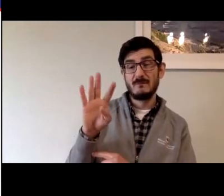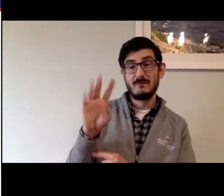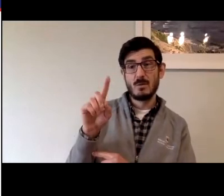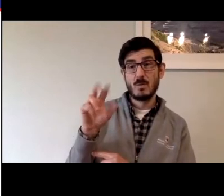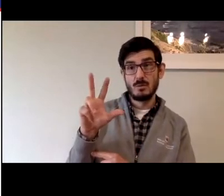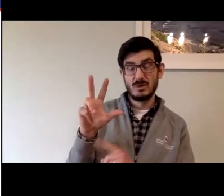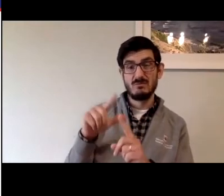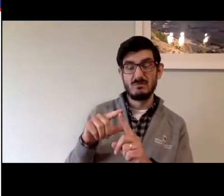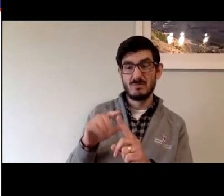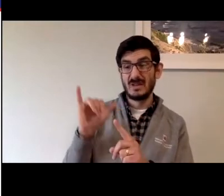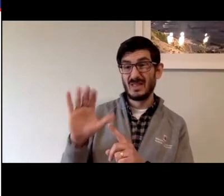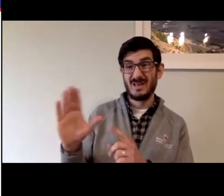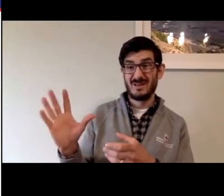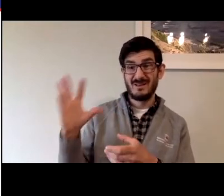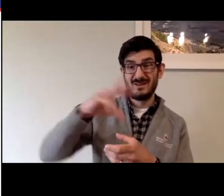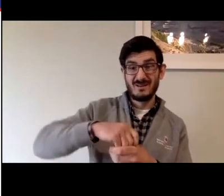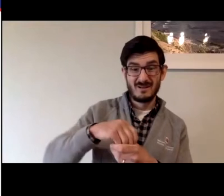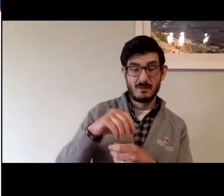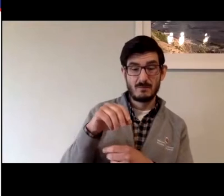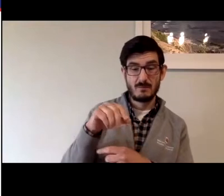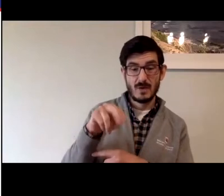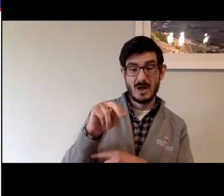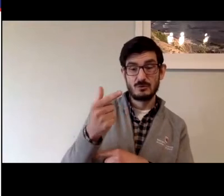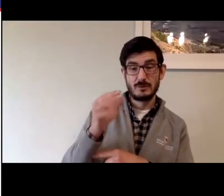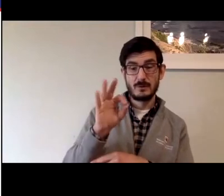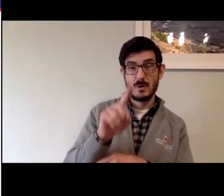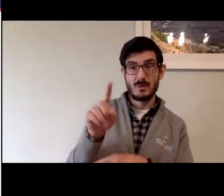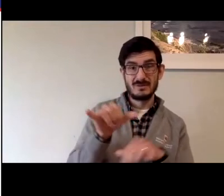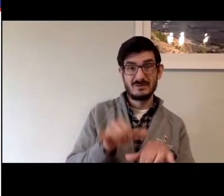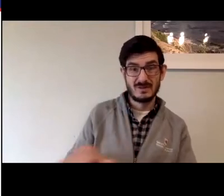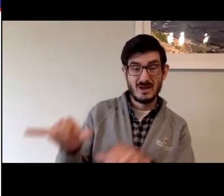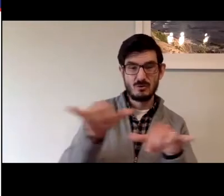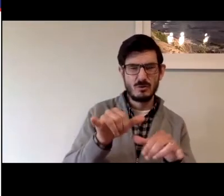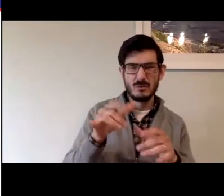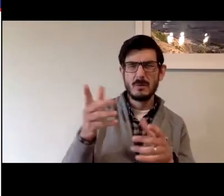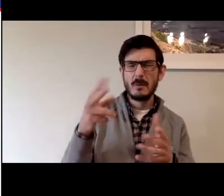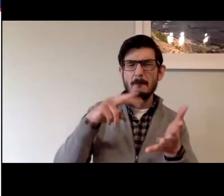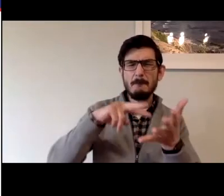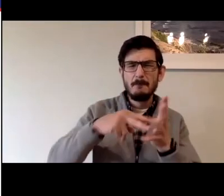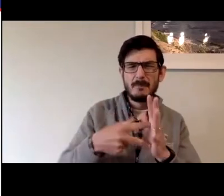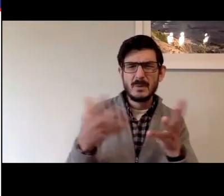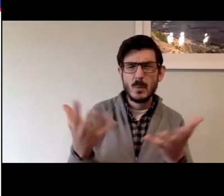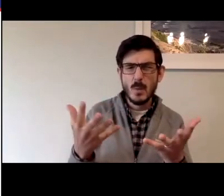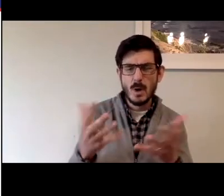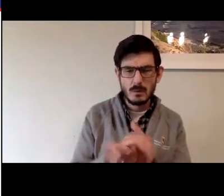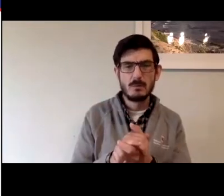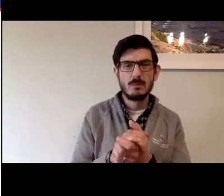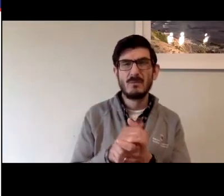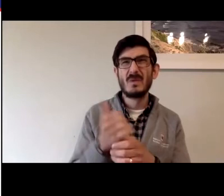RFC 5103, which is collapsed into the ng 911 standard,